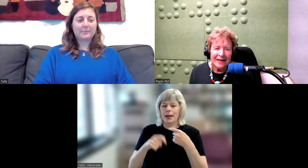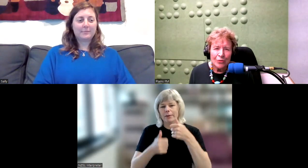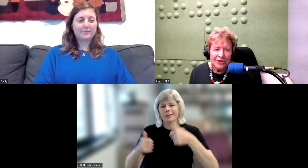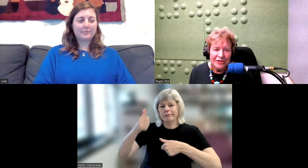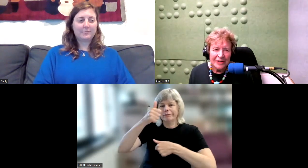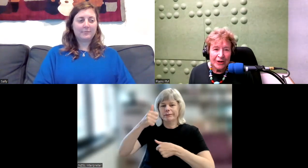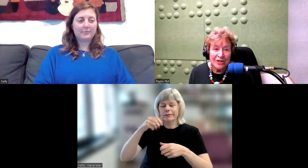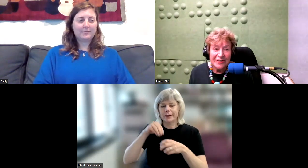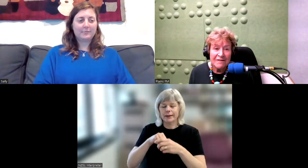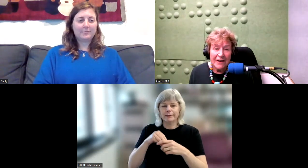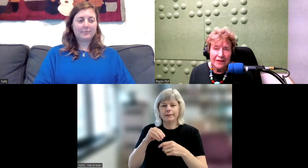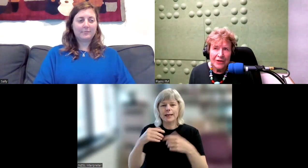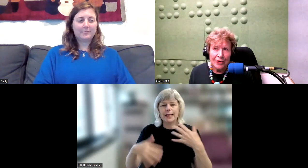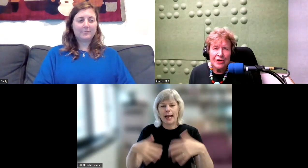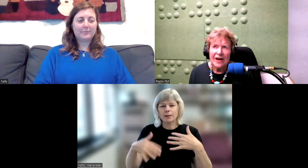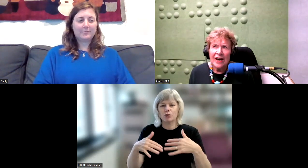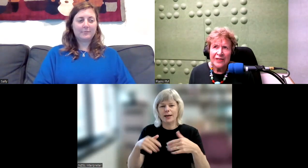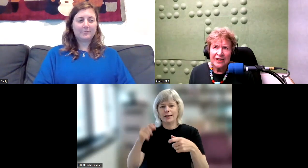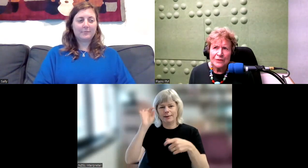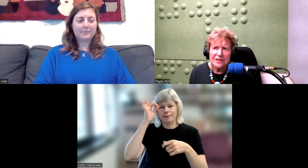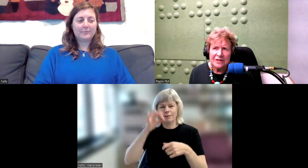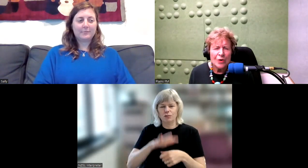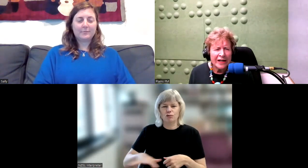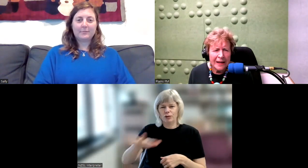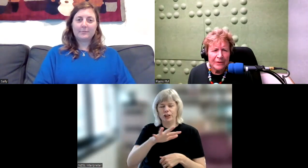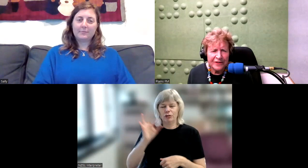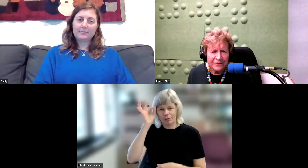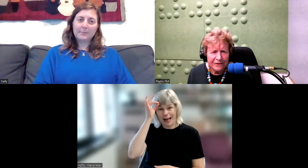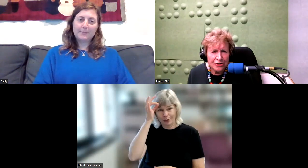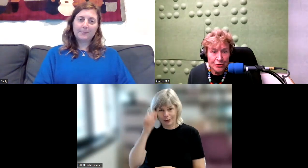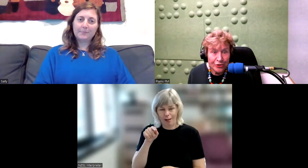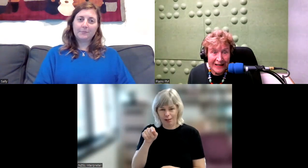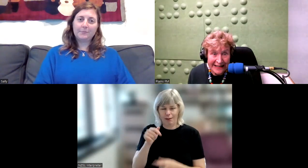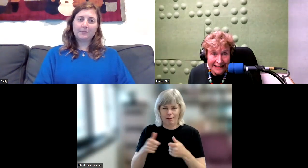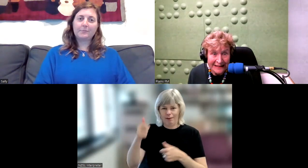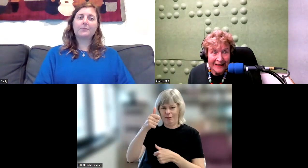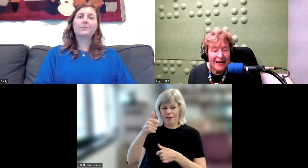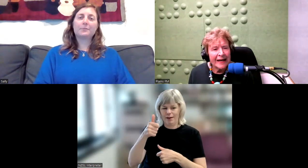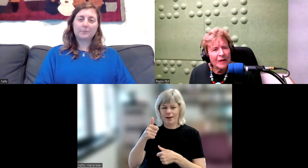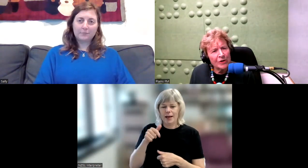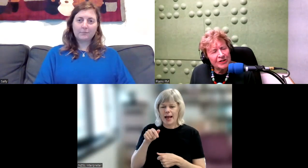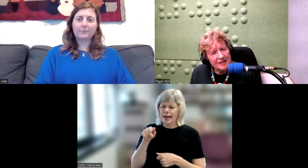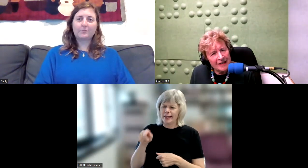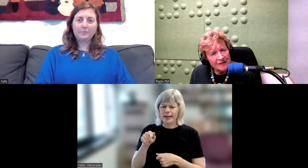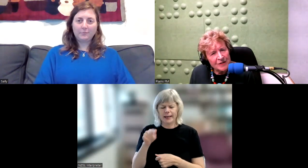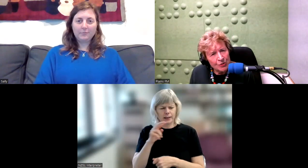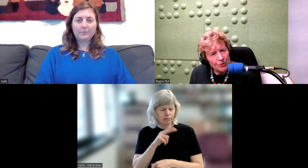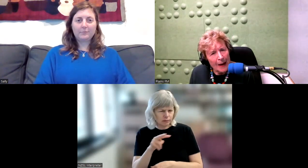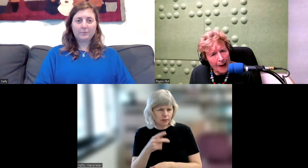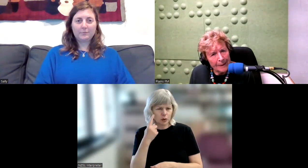wanted it because they found there were, I think, was it quite a number of deaf children here. He wanted to set the school up